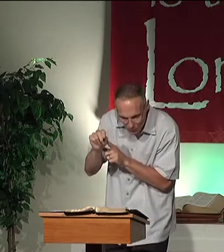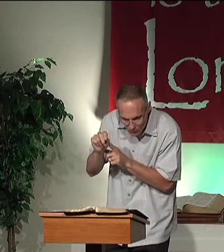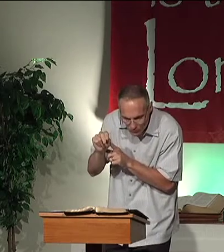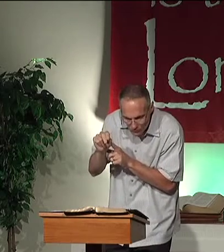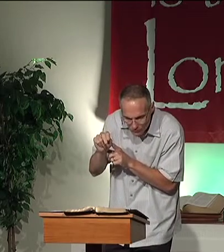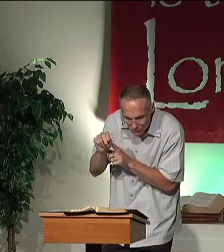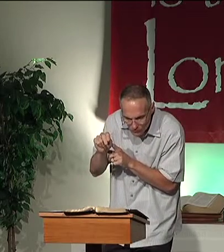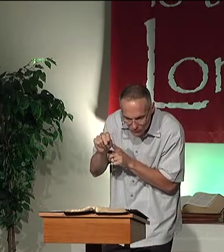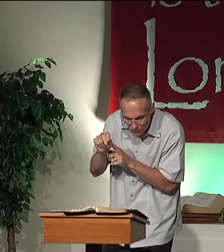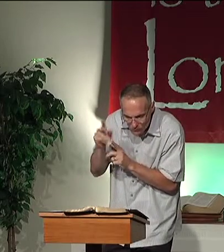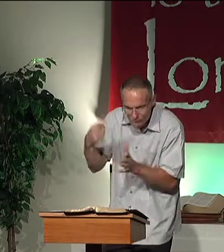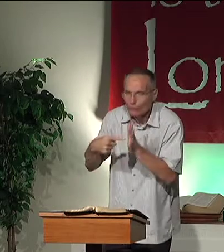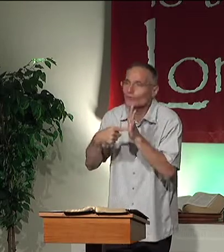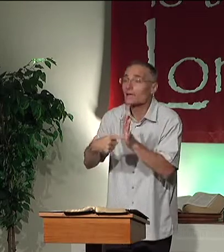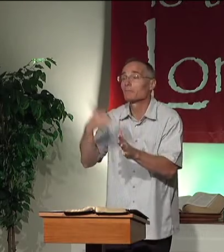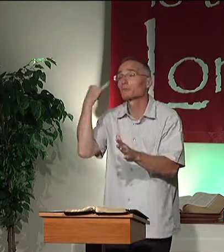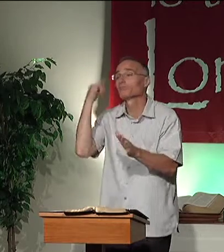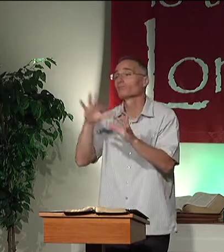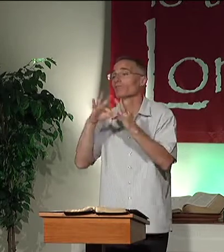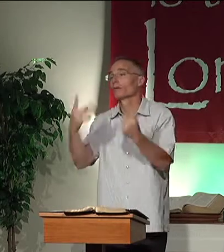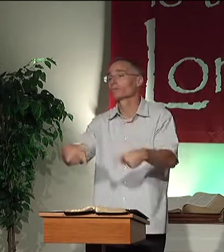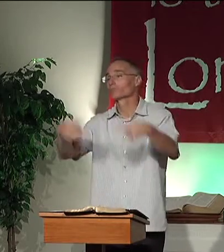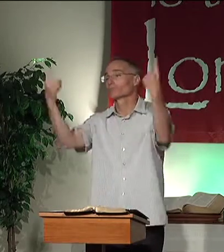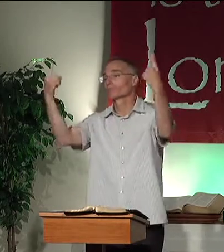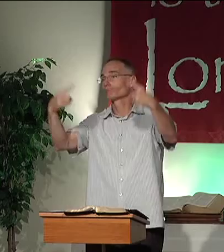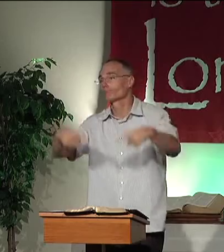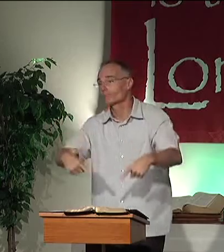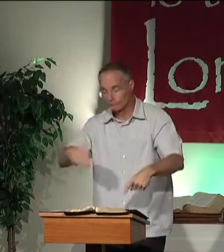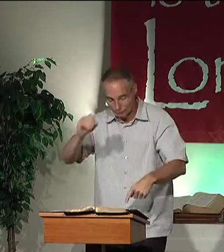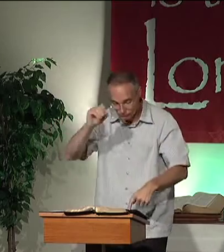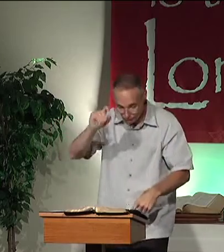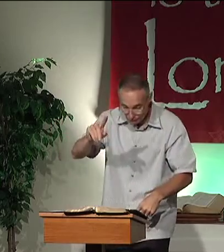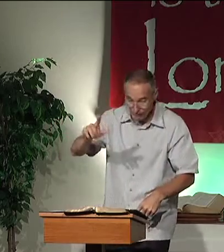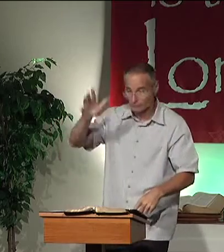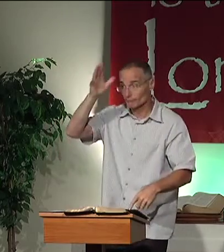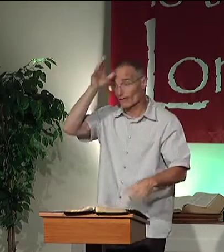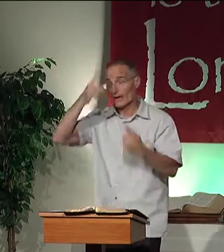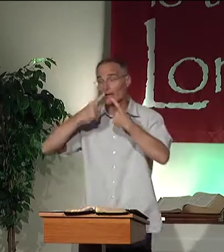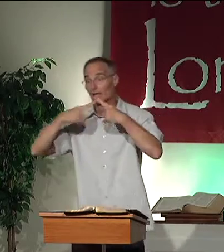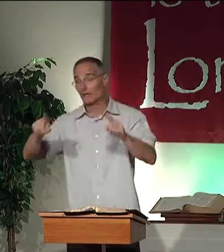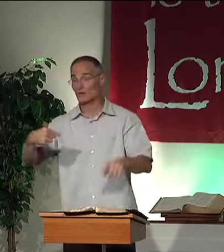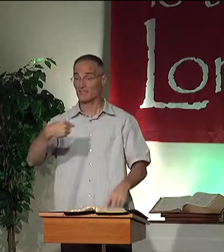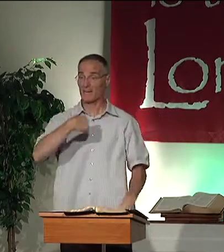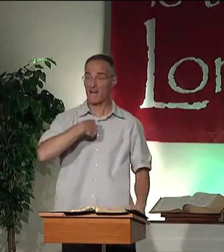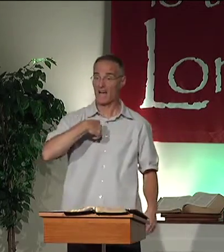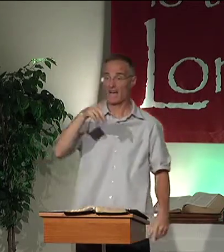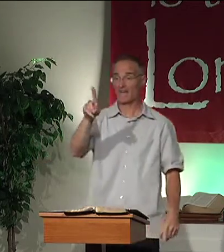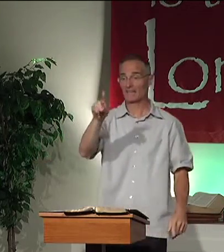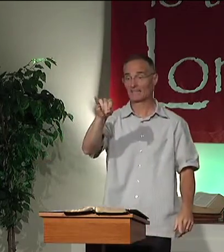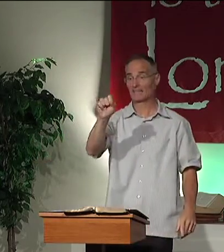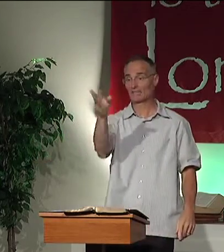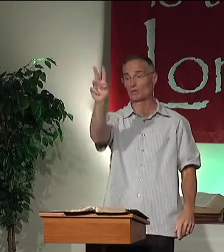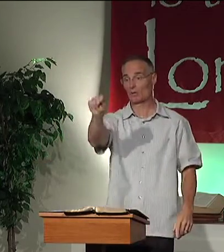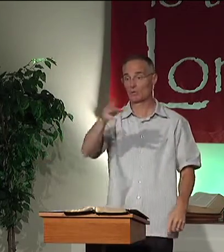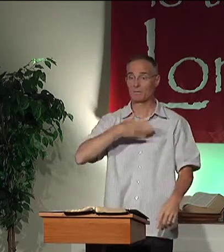Disown. For example, if there's a family argument and the father declares, I